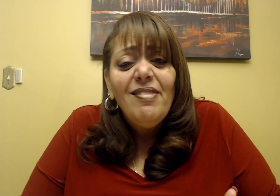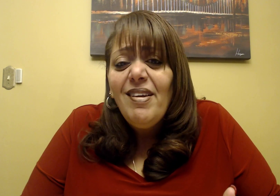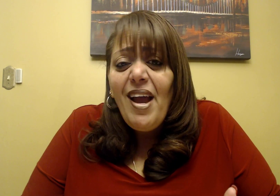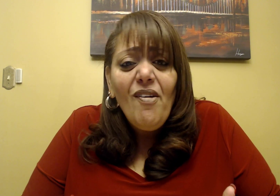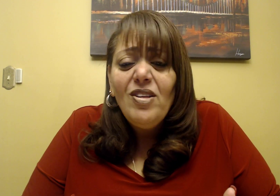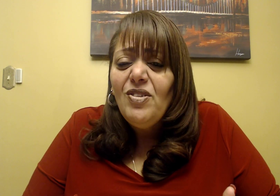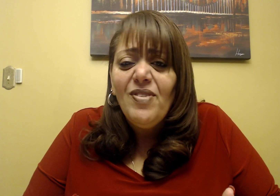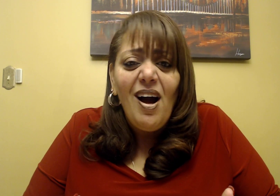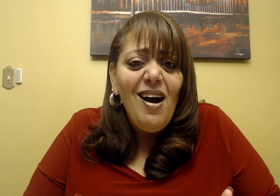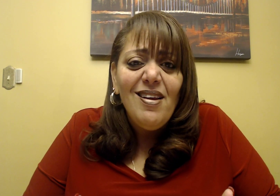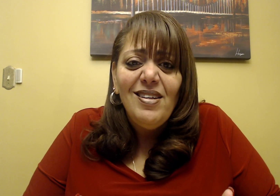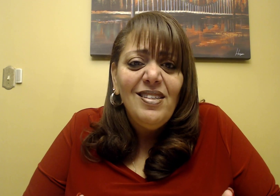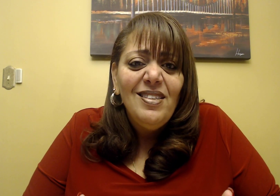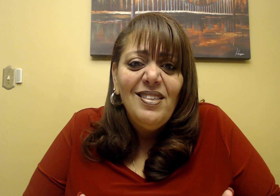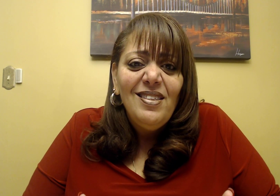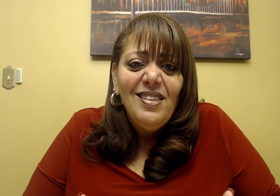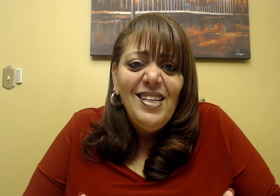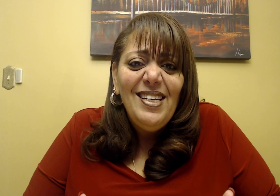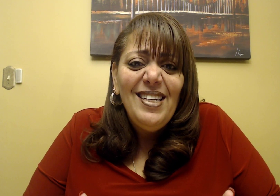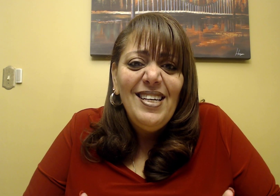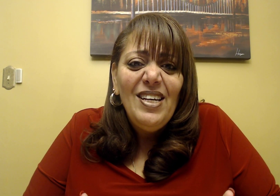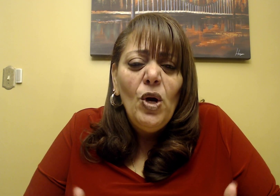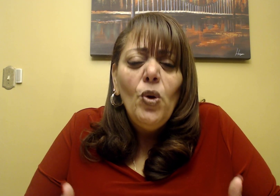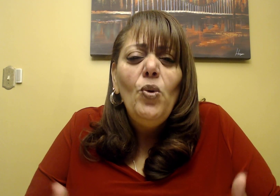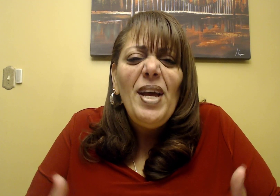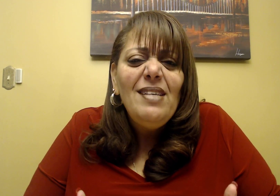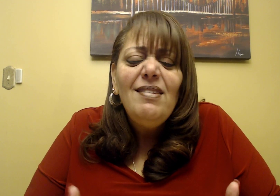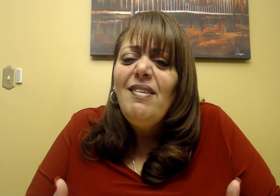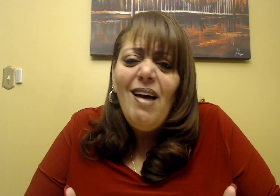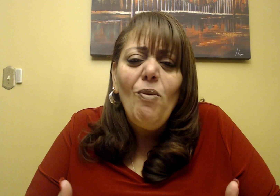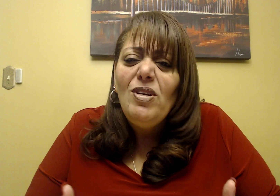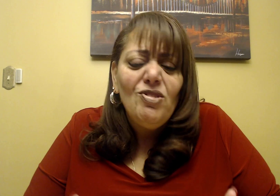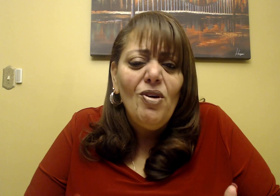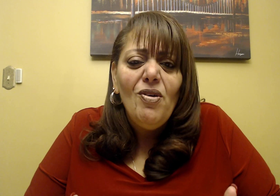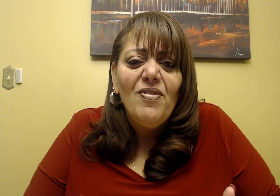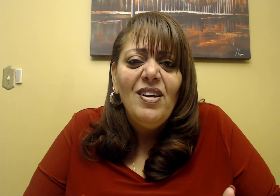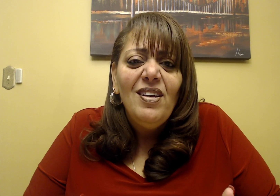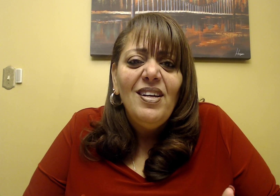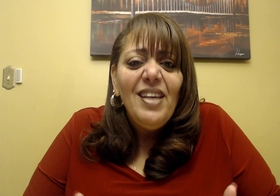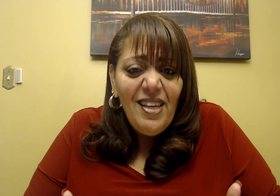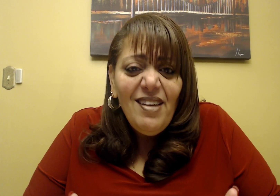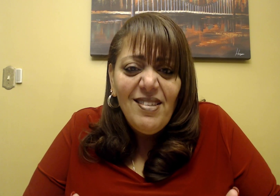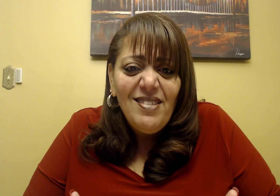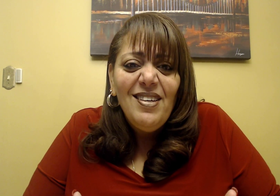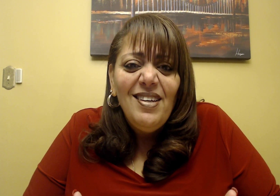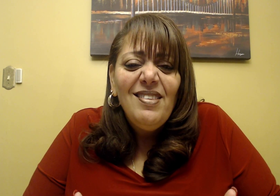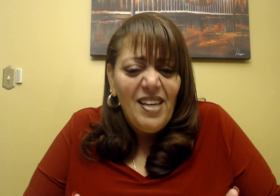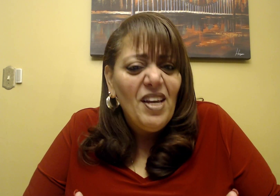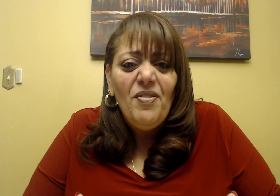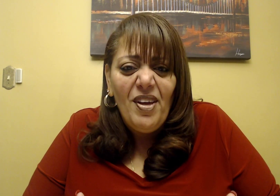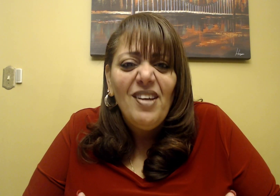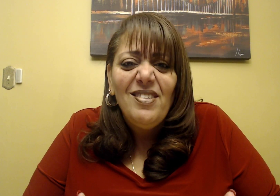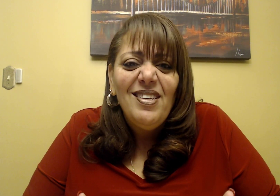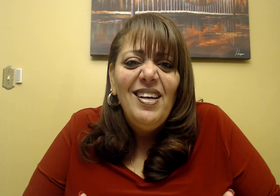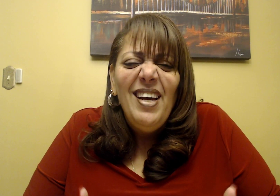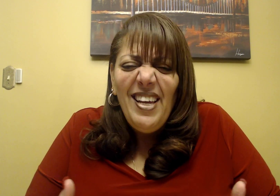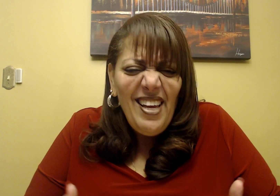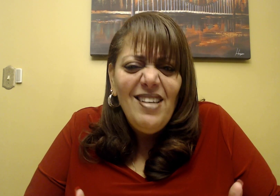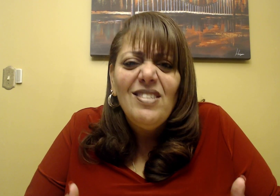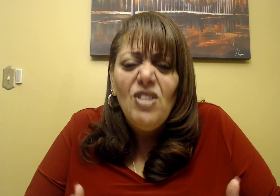the character of God. Who is he that we serve? He is the King of Kings. He is the